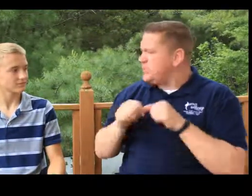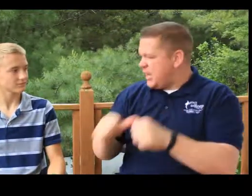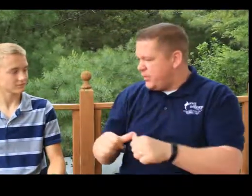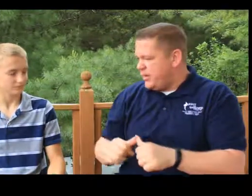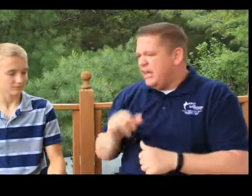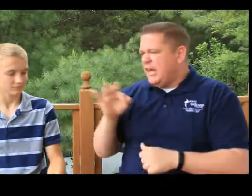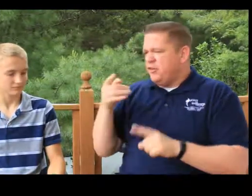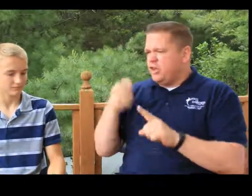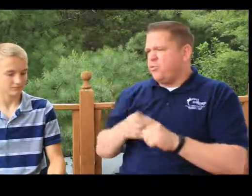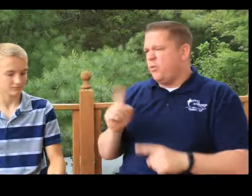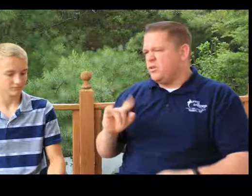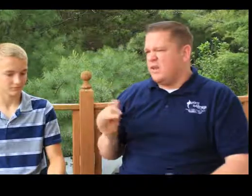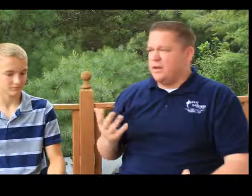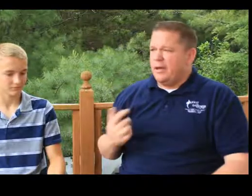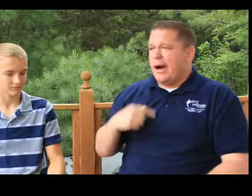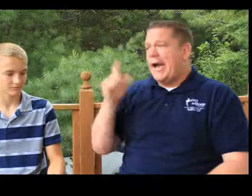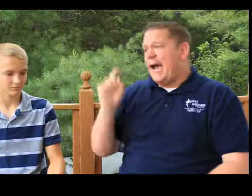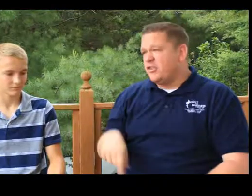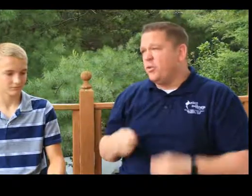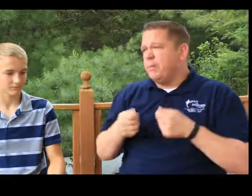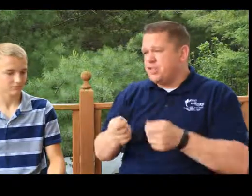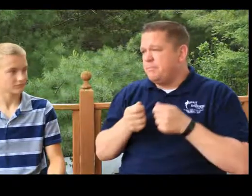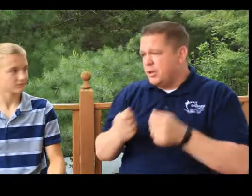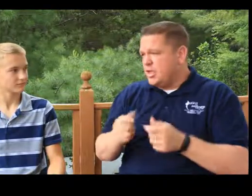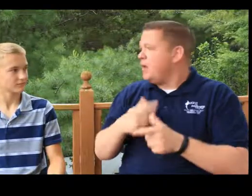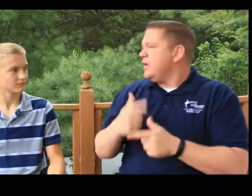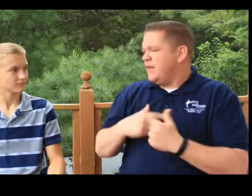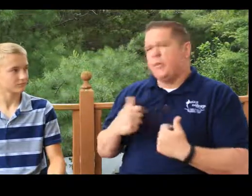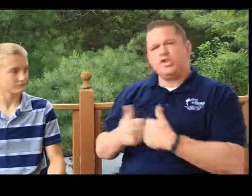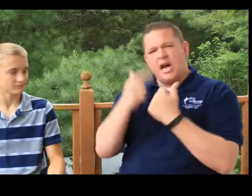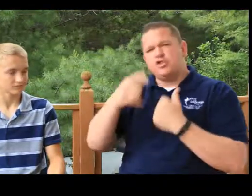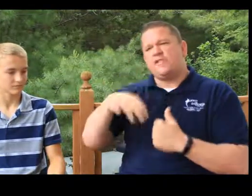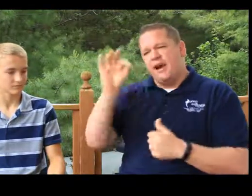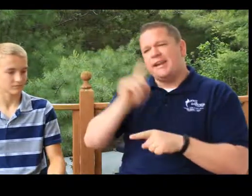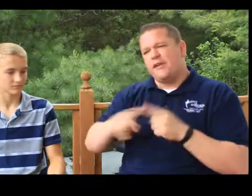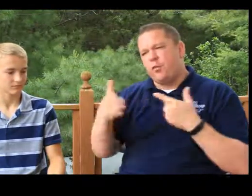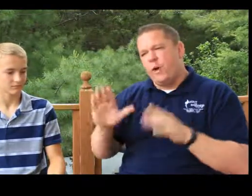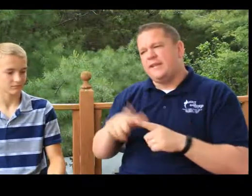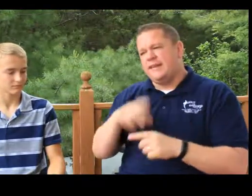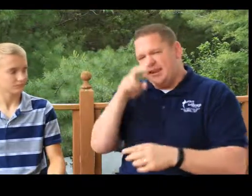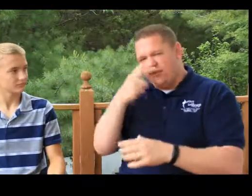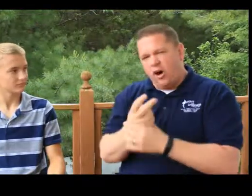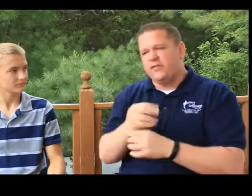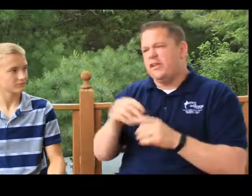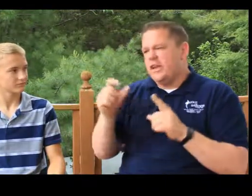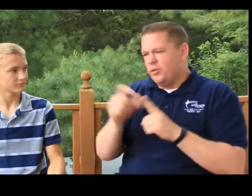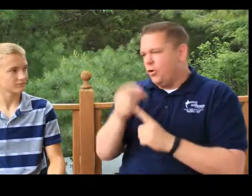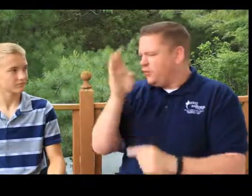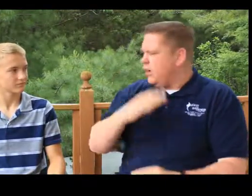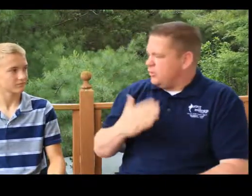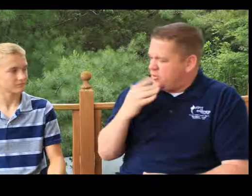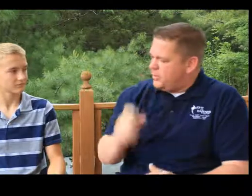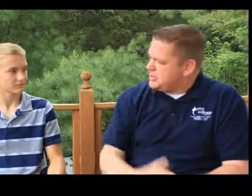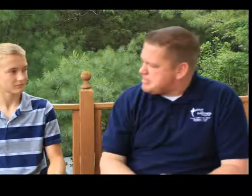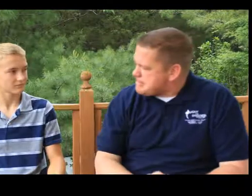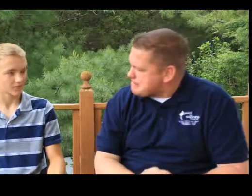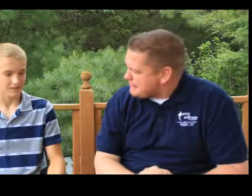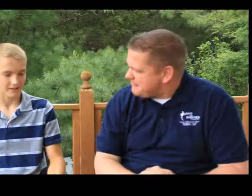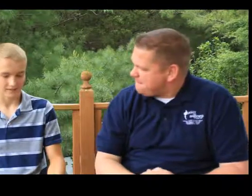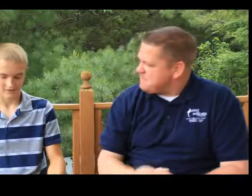then stay with it. And if you get to the point where it's like, I have to do it punch in and punch out, then I would challenge you to find a different way to get involved in the Word of God. Good question. And that's